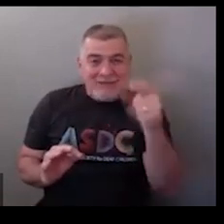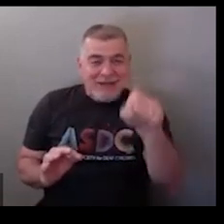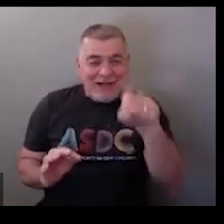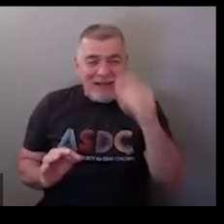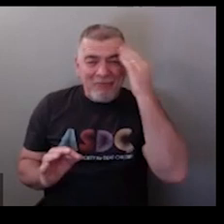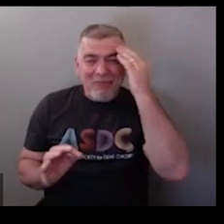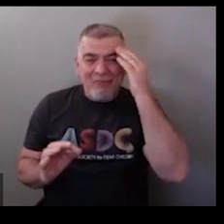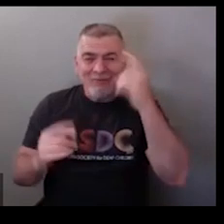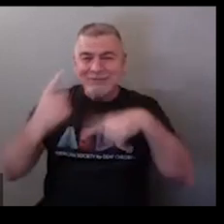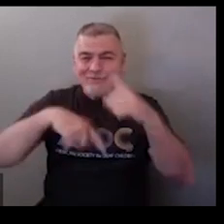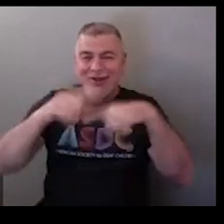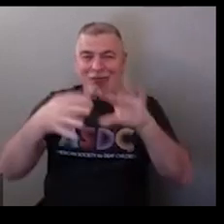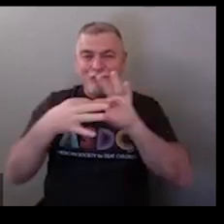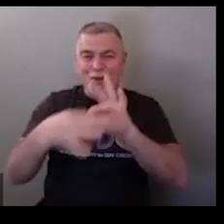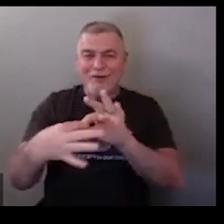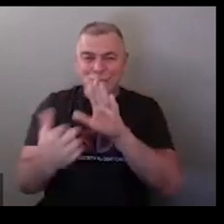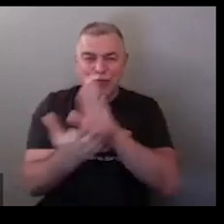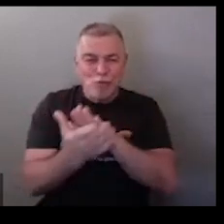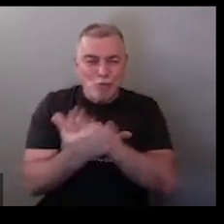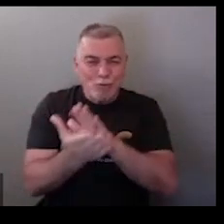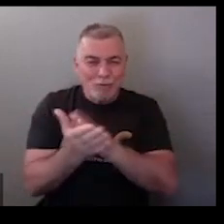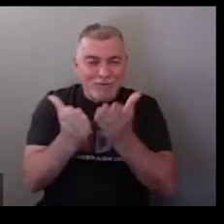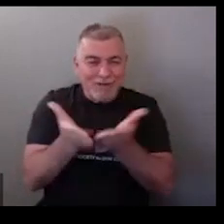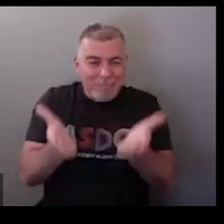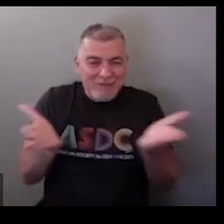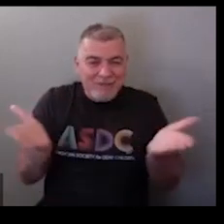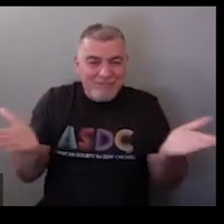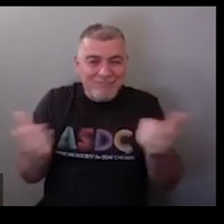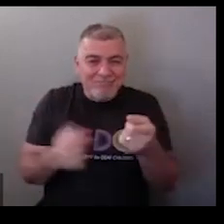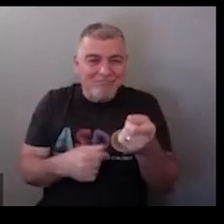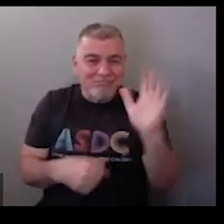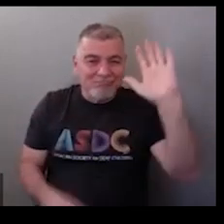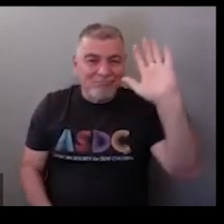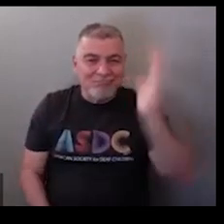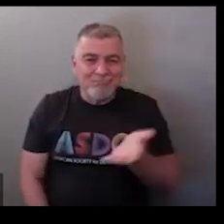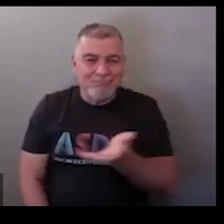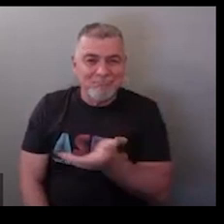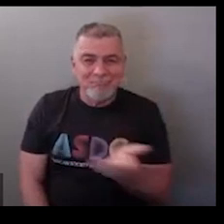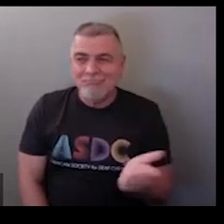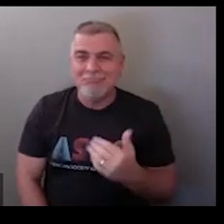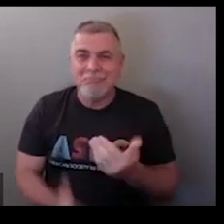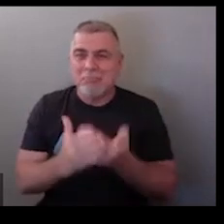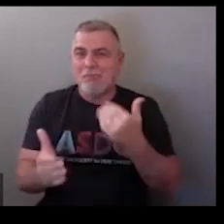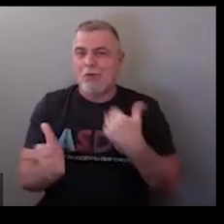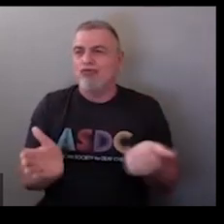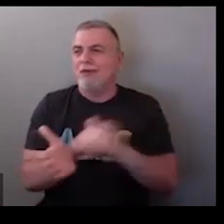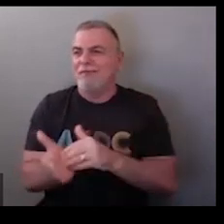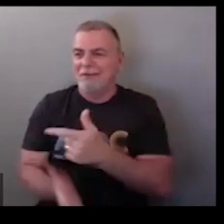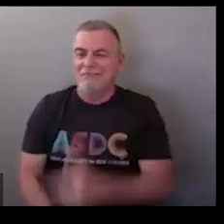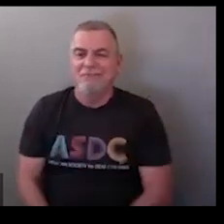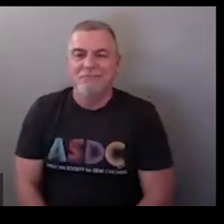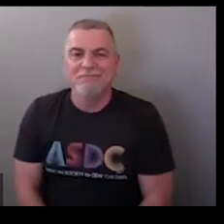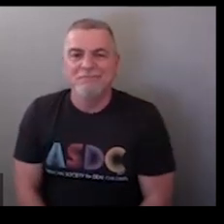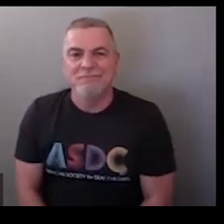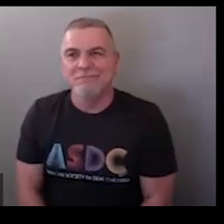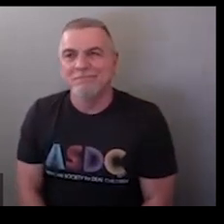okay any other supplies if anybody needs to know just shout them out anything related to school that maybe your kids are using that you need to know